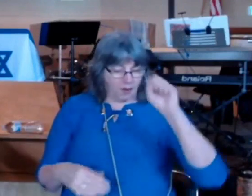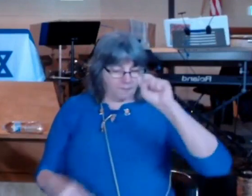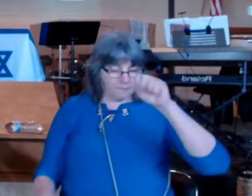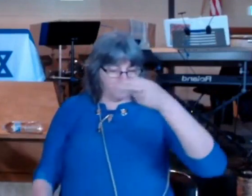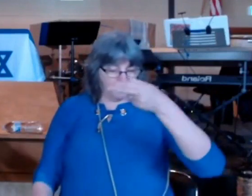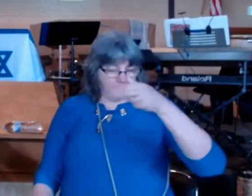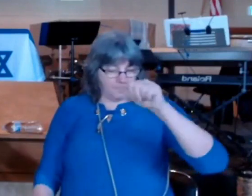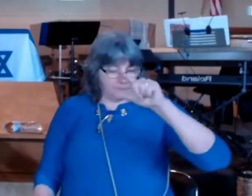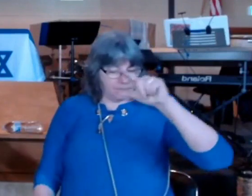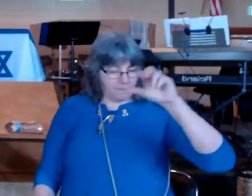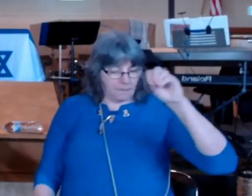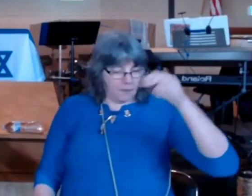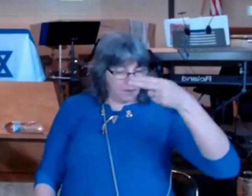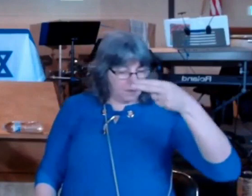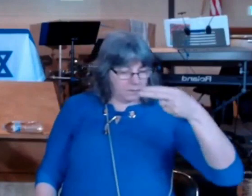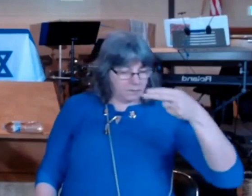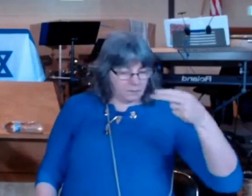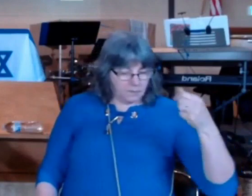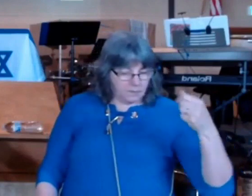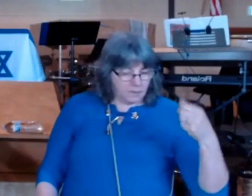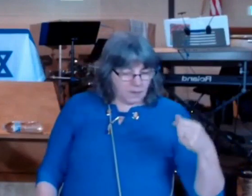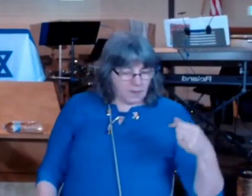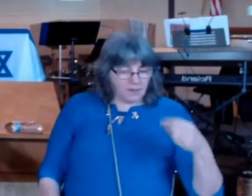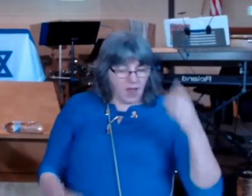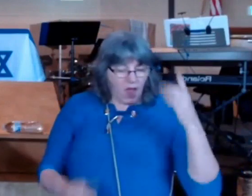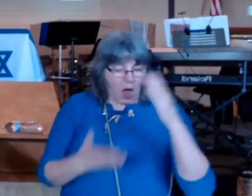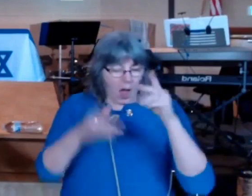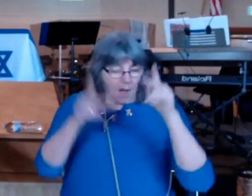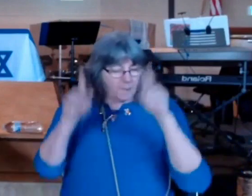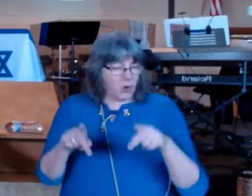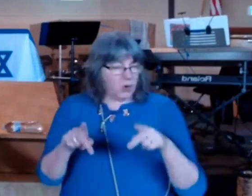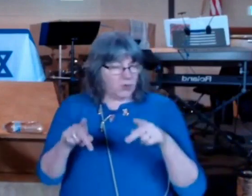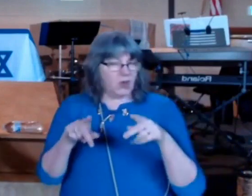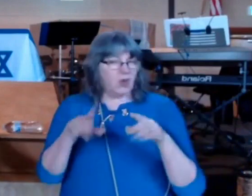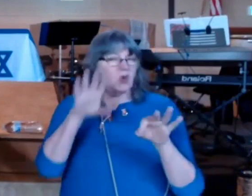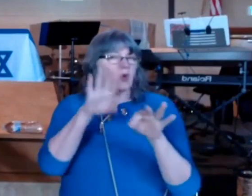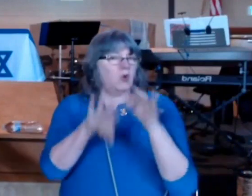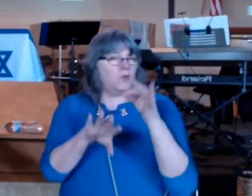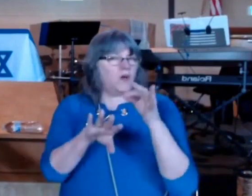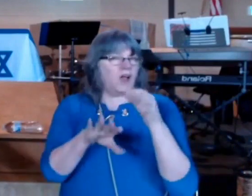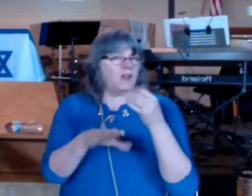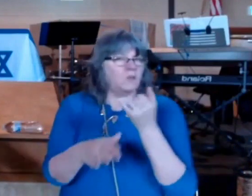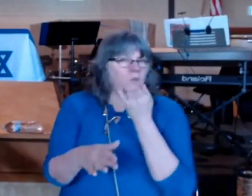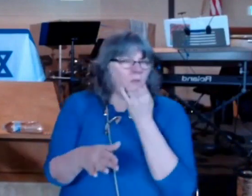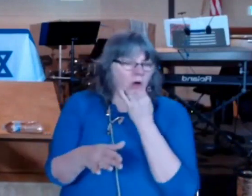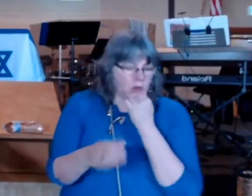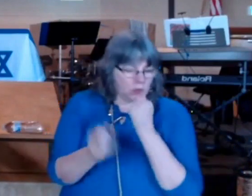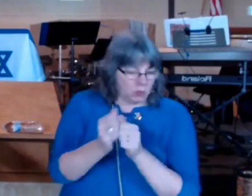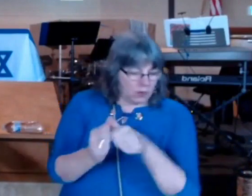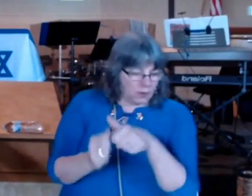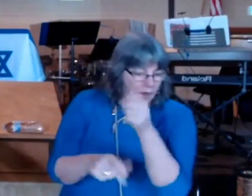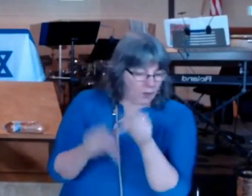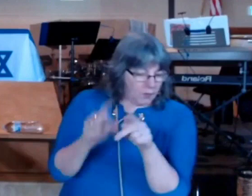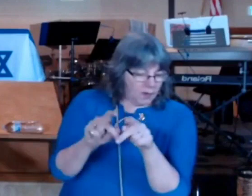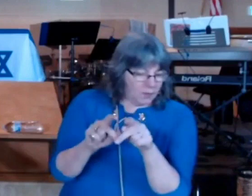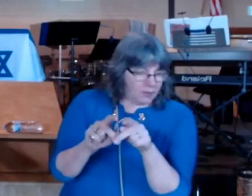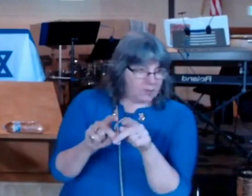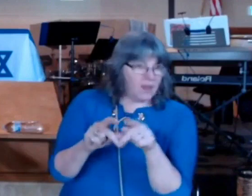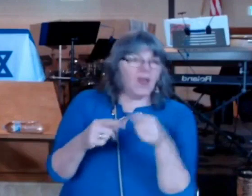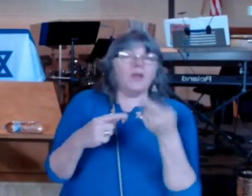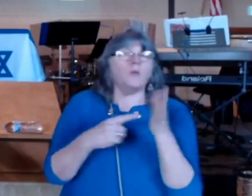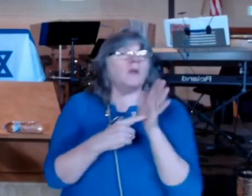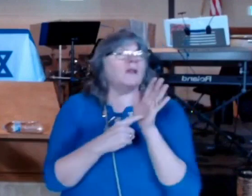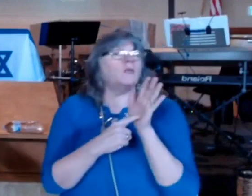person who finds fault with others is really projecting his own faults and imperfection on